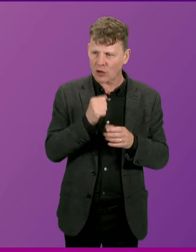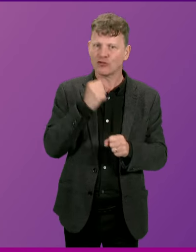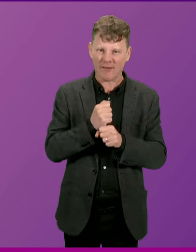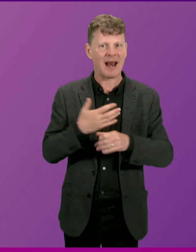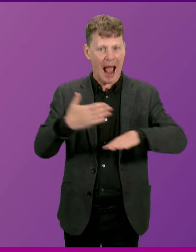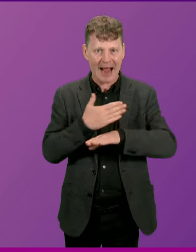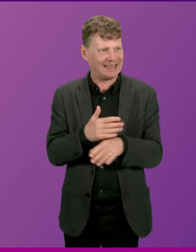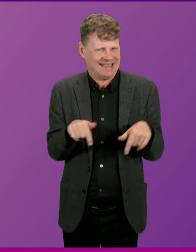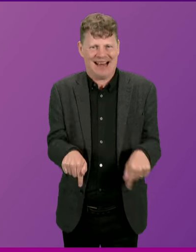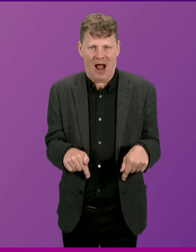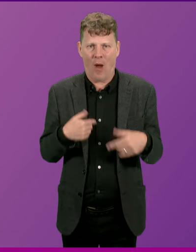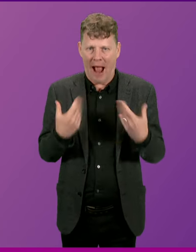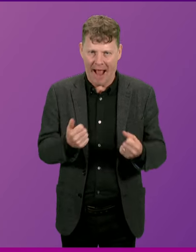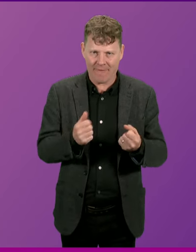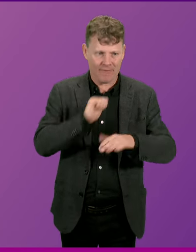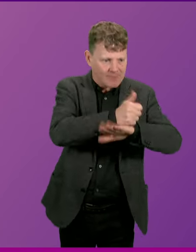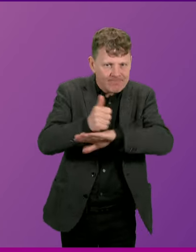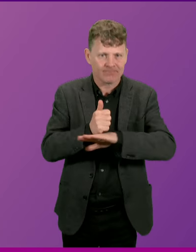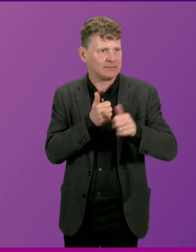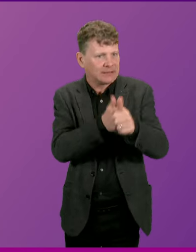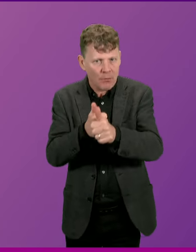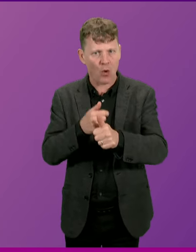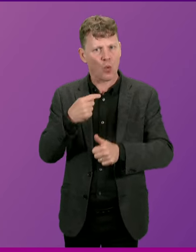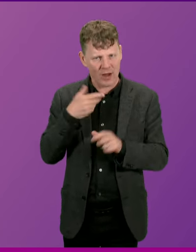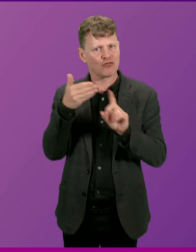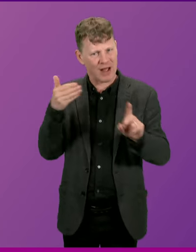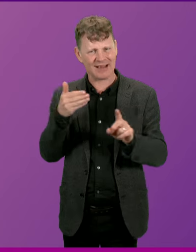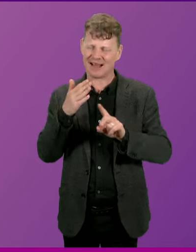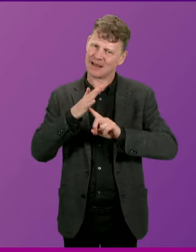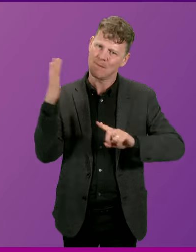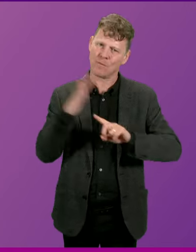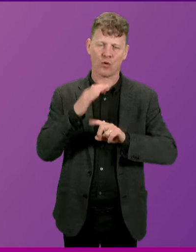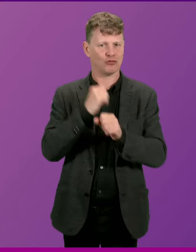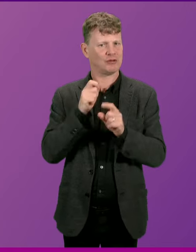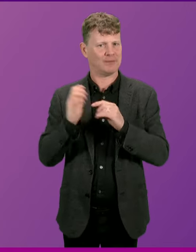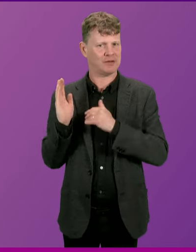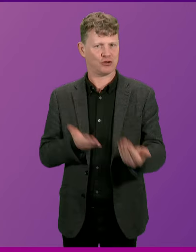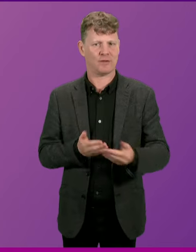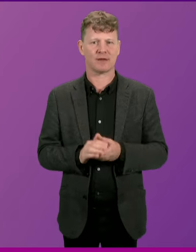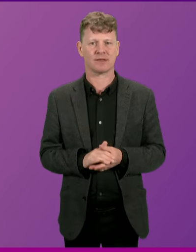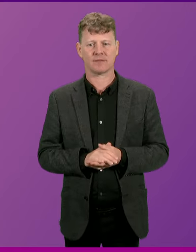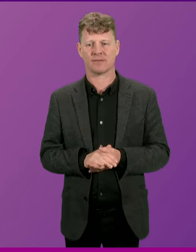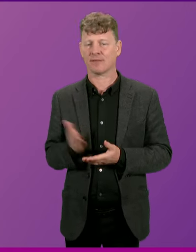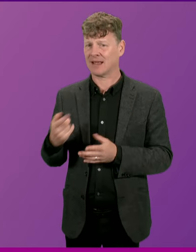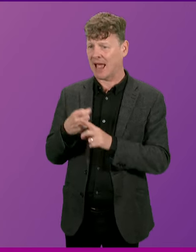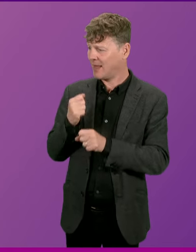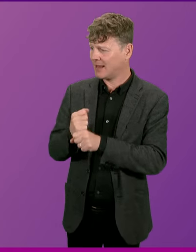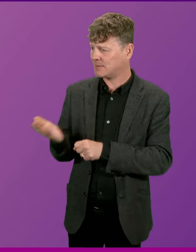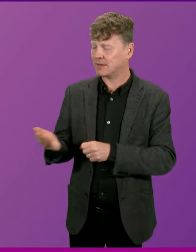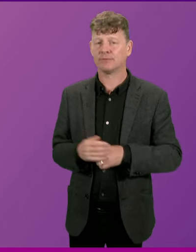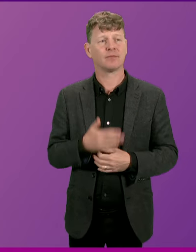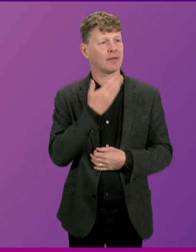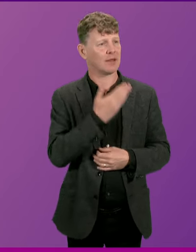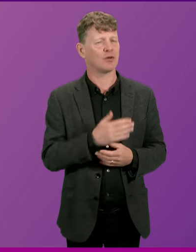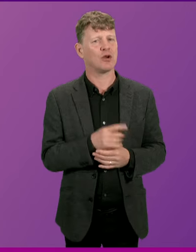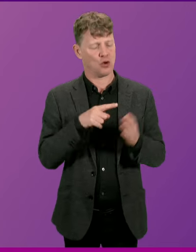and support them as far as possible, because we recognise the importance of our rural GPs. Thank you, Presiding Officer.